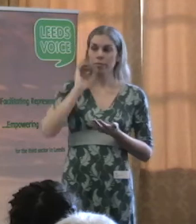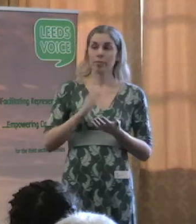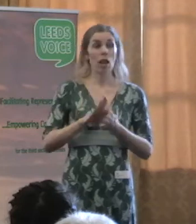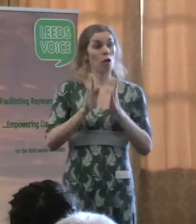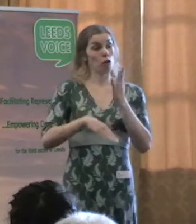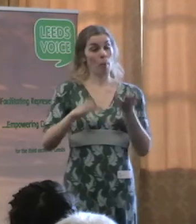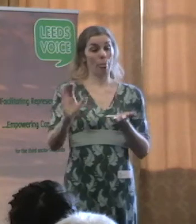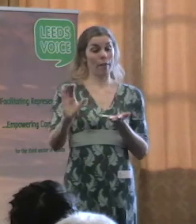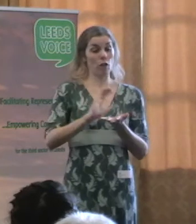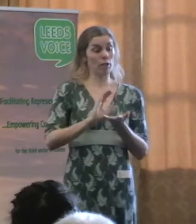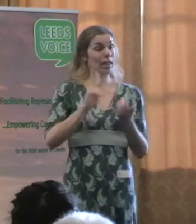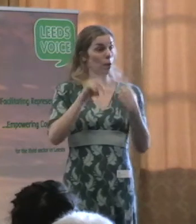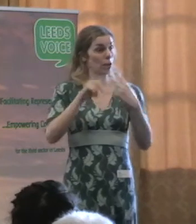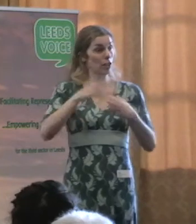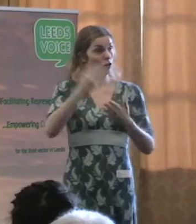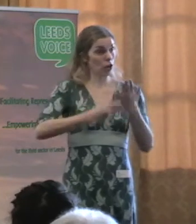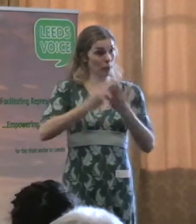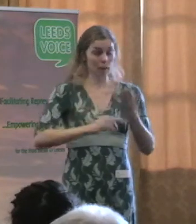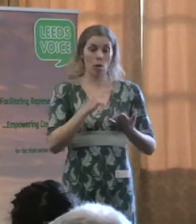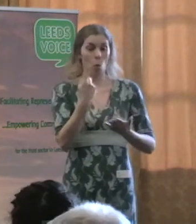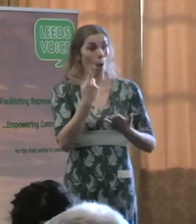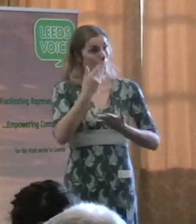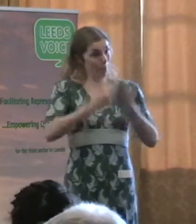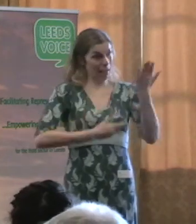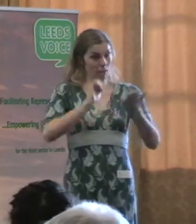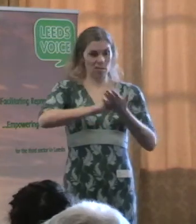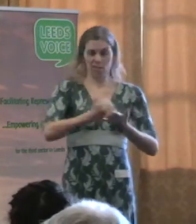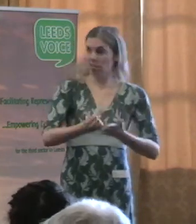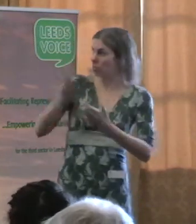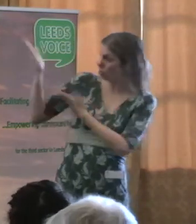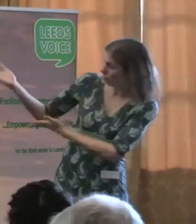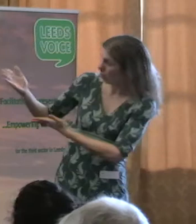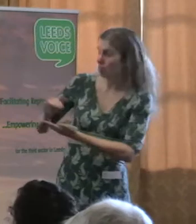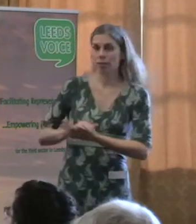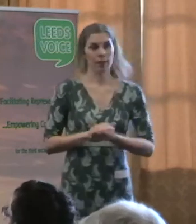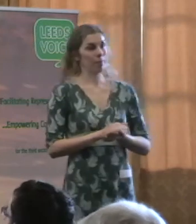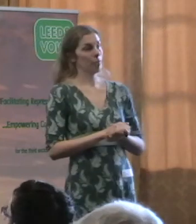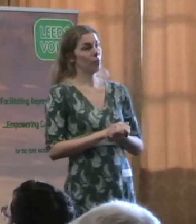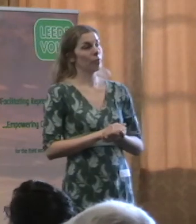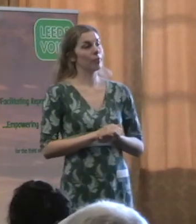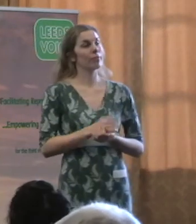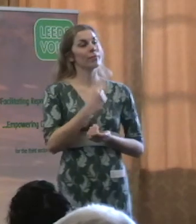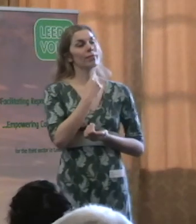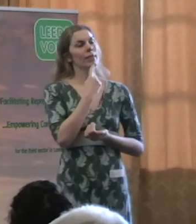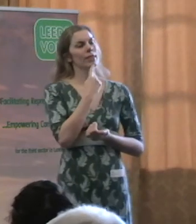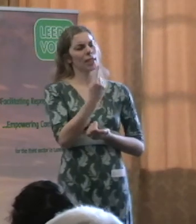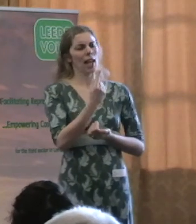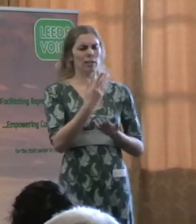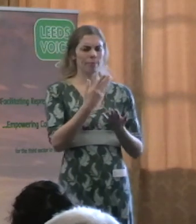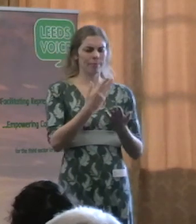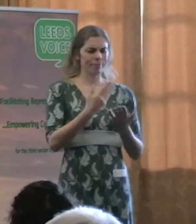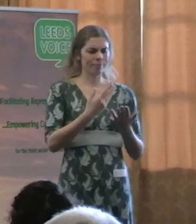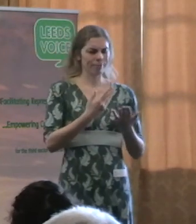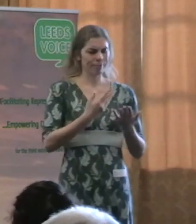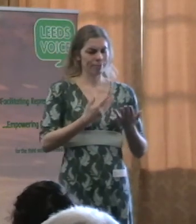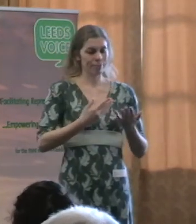just one page. Now, in that document, it sets out a raft of